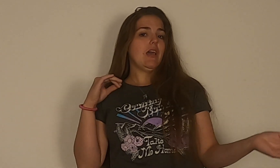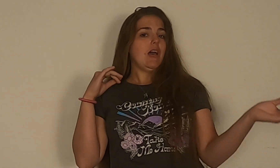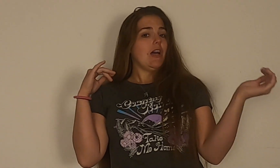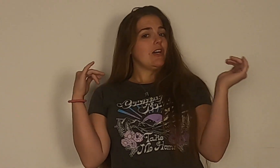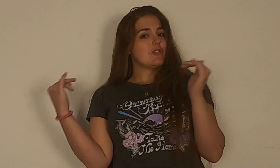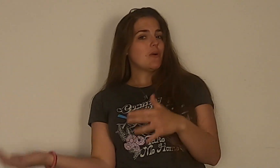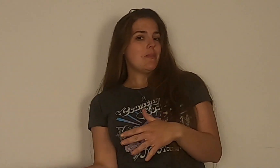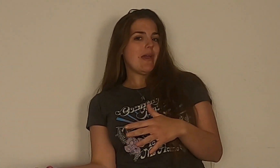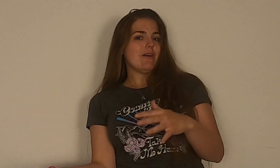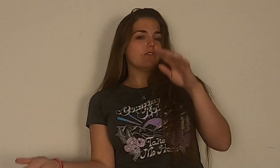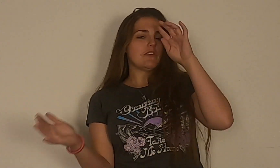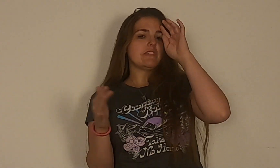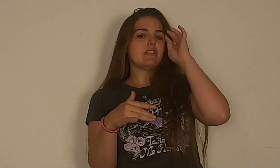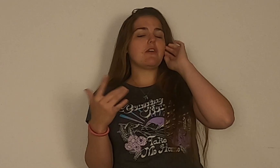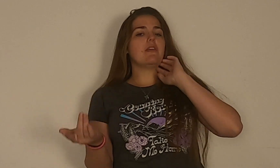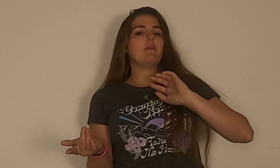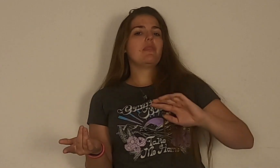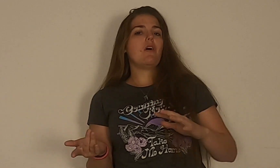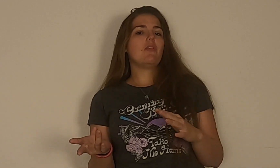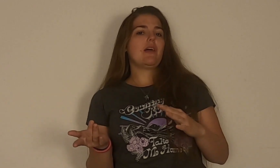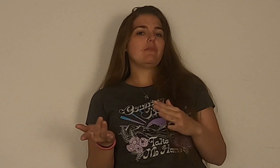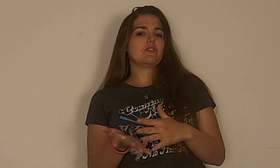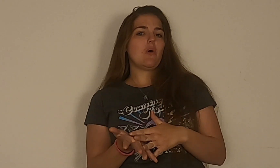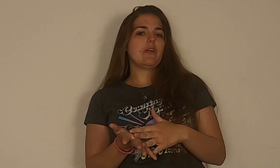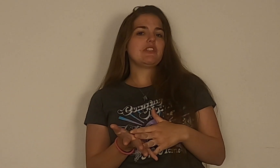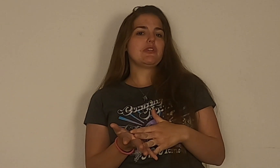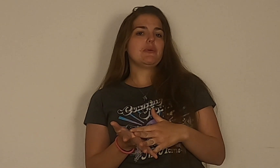twenty pounds versus the thirty that we thought that I was going to.